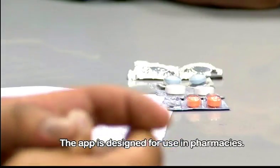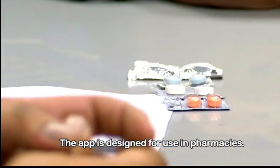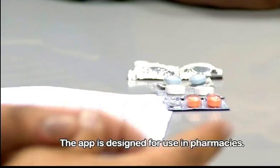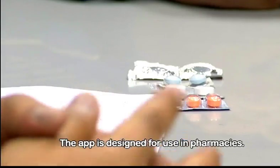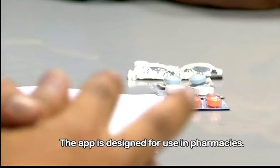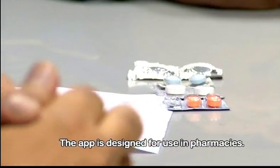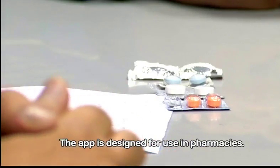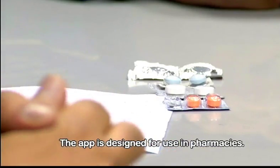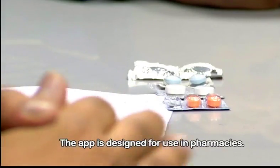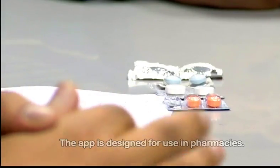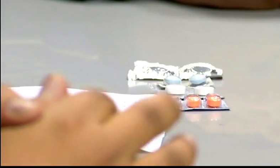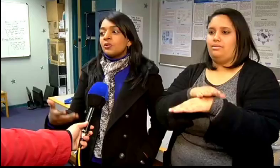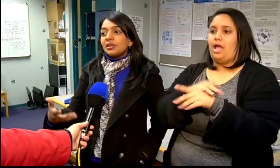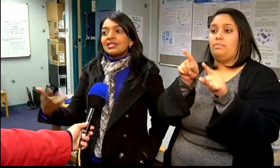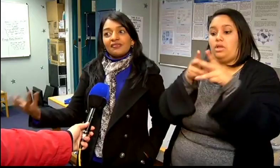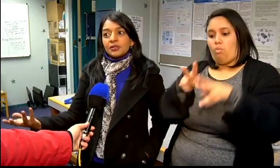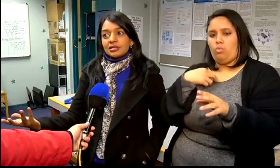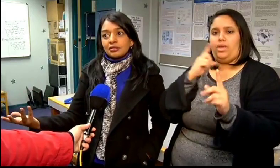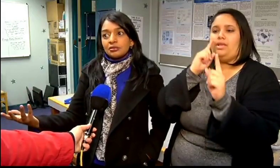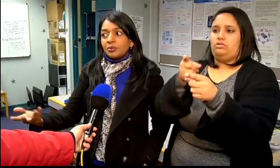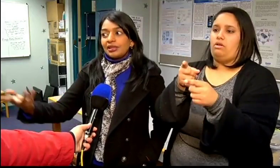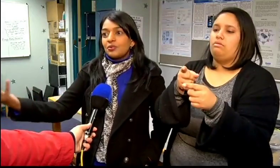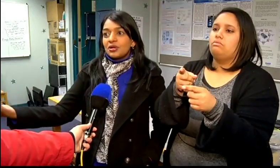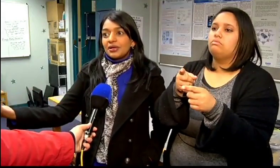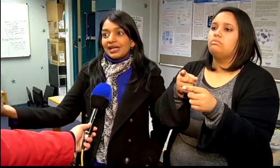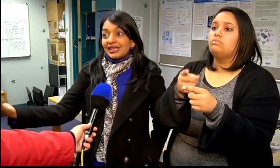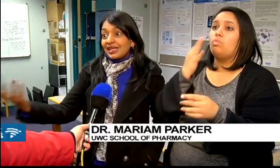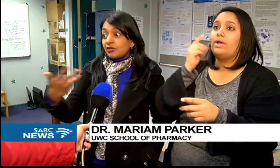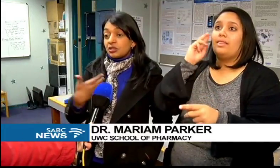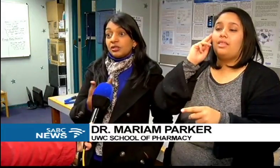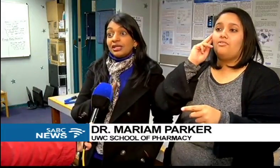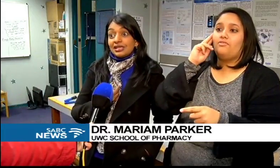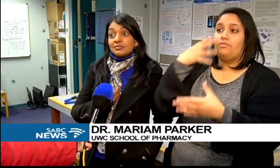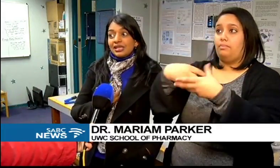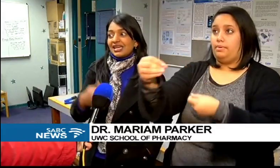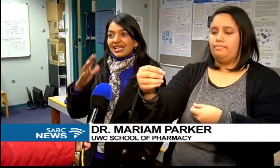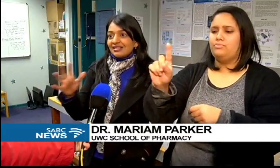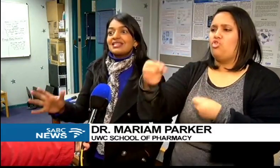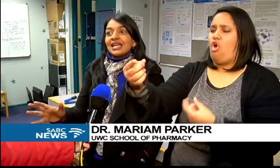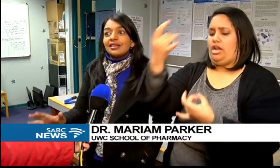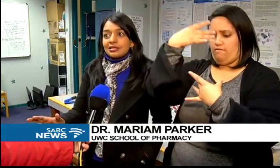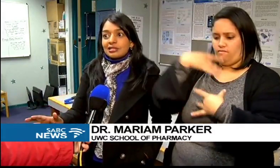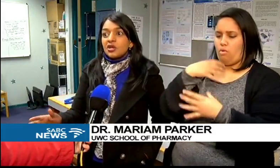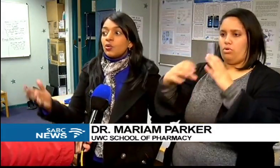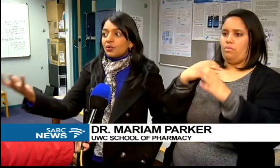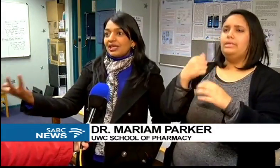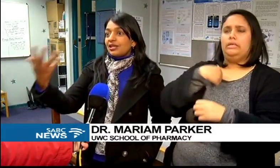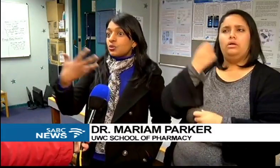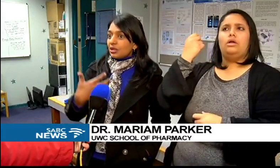use in pharmacies. With a deaf person, when they walk away and they cannot communicate to me that I understand this, or they can